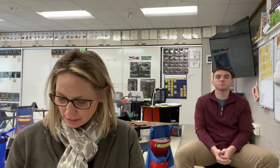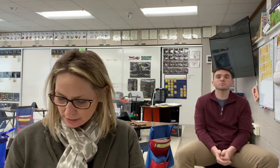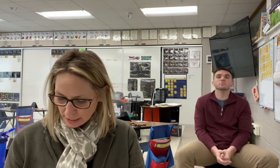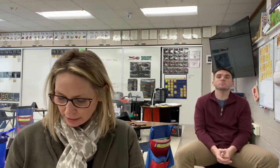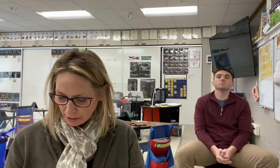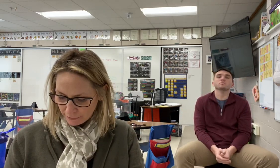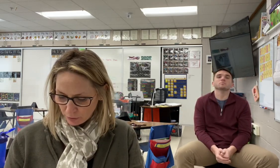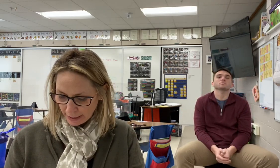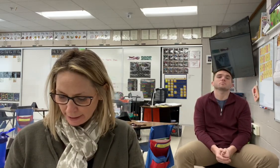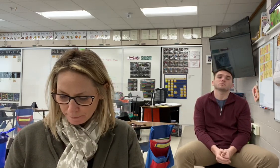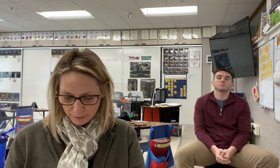digraph, okay?